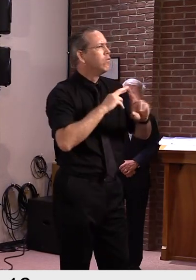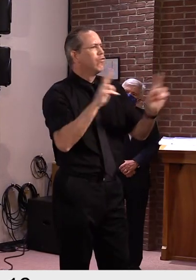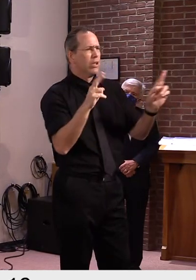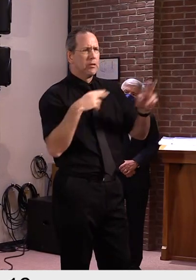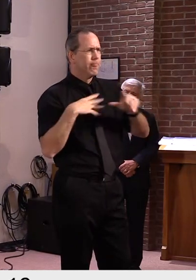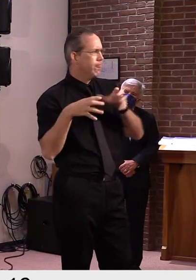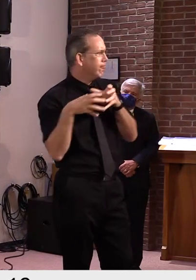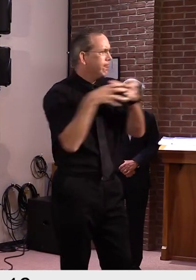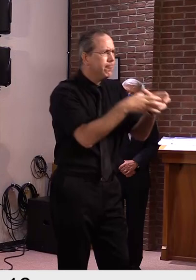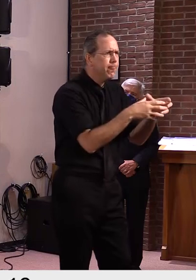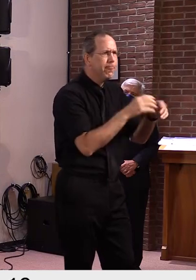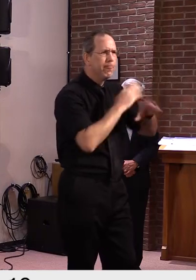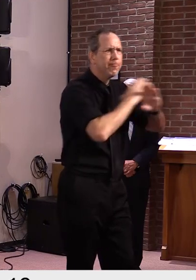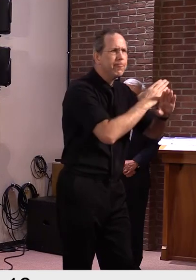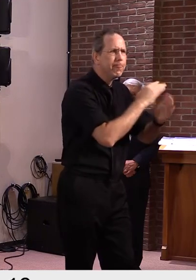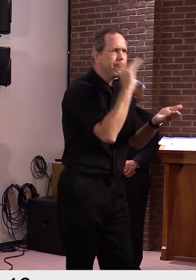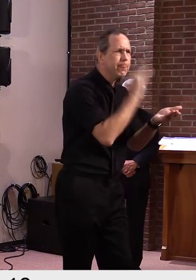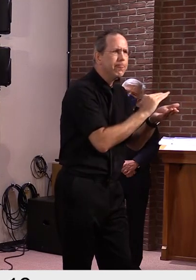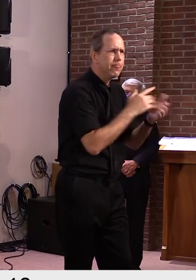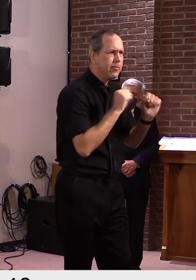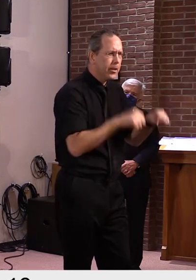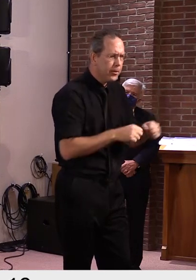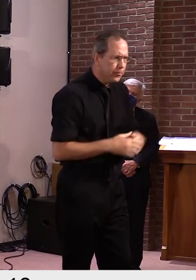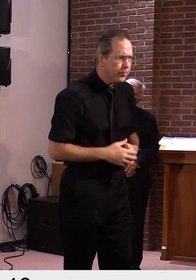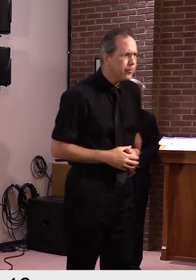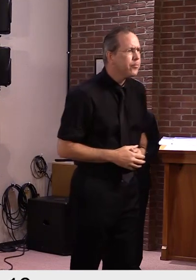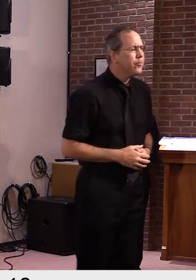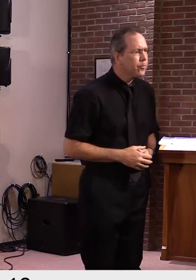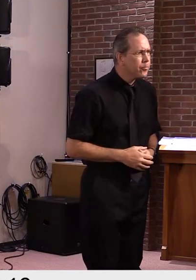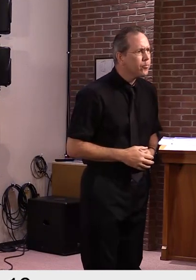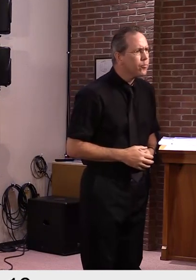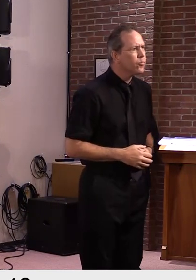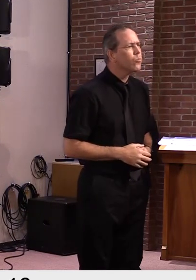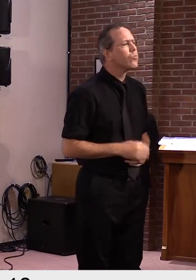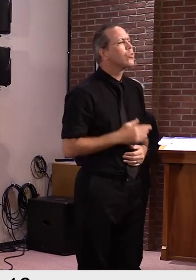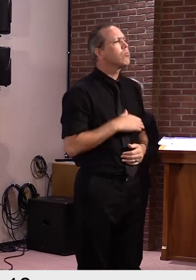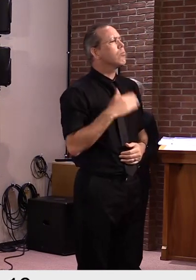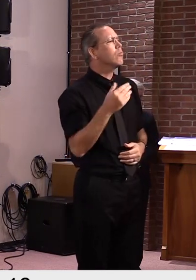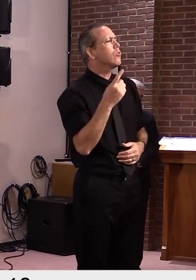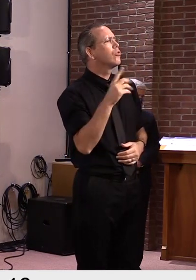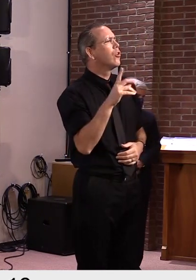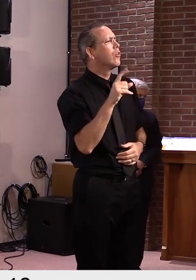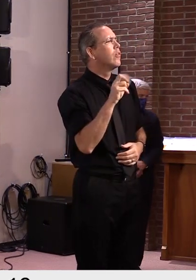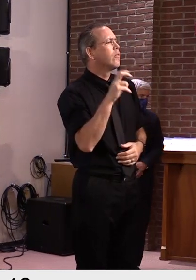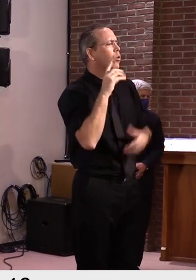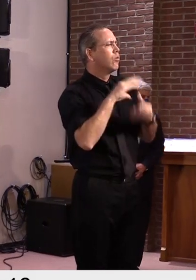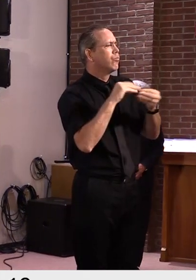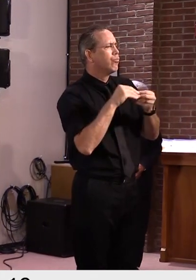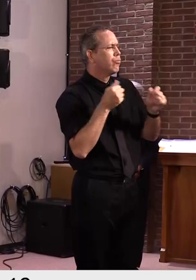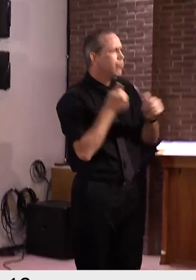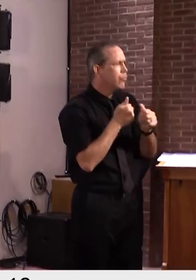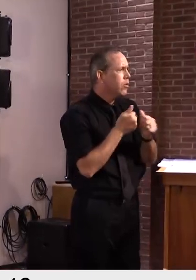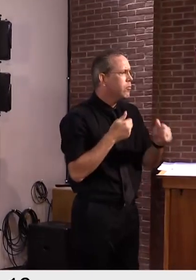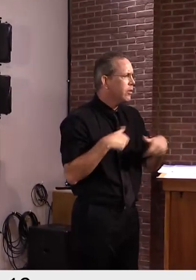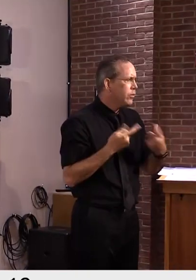So with that, I'll now turn it over to Dr. Levine for a health update. Dr. Levine.